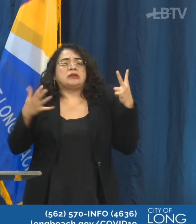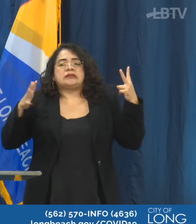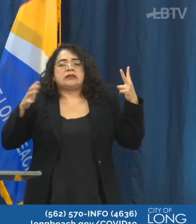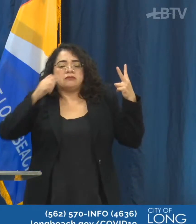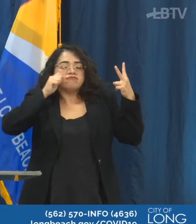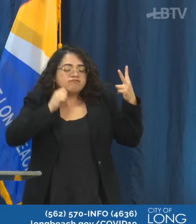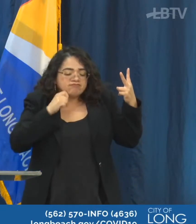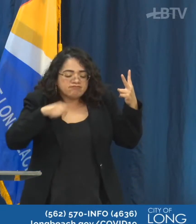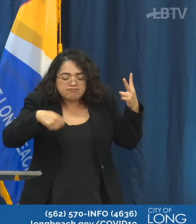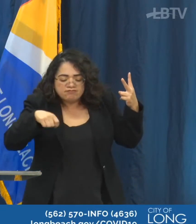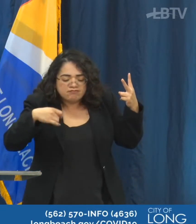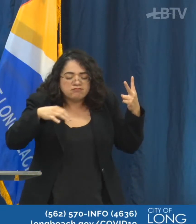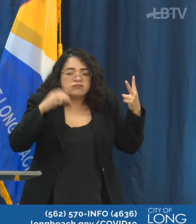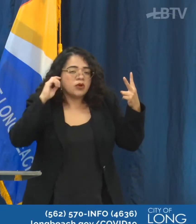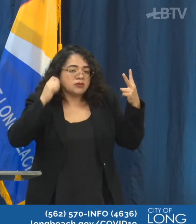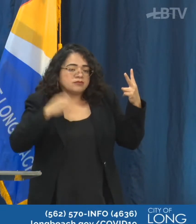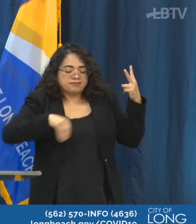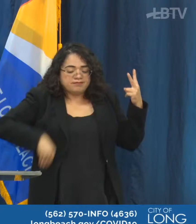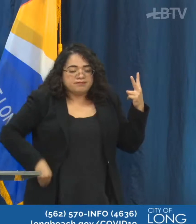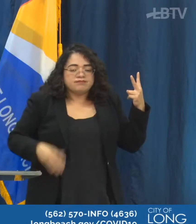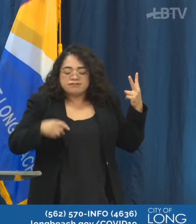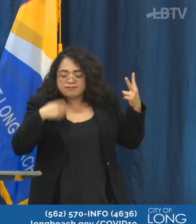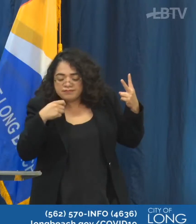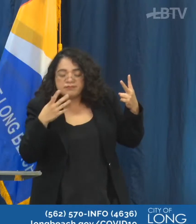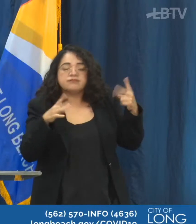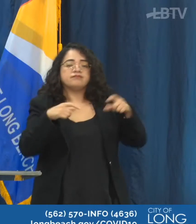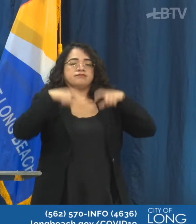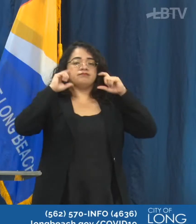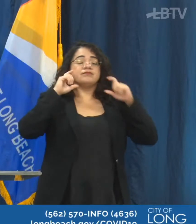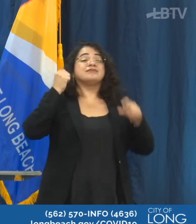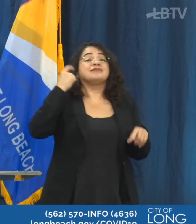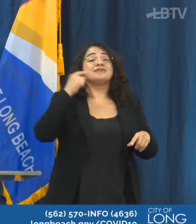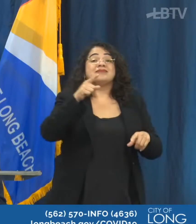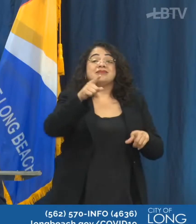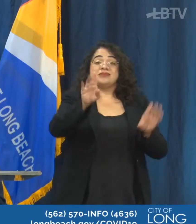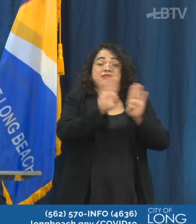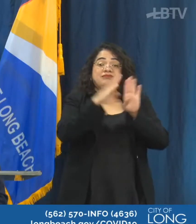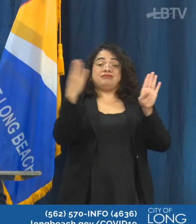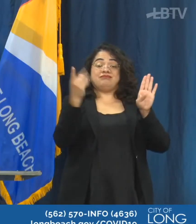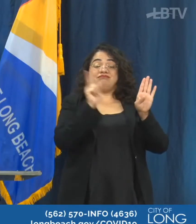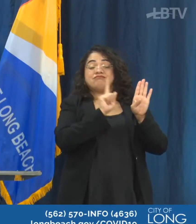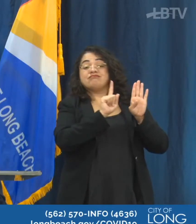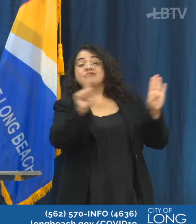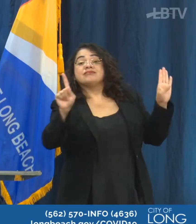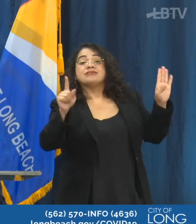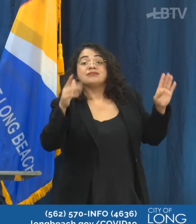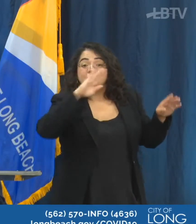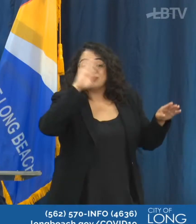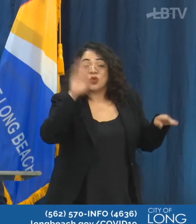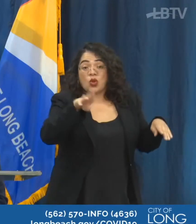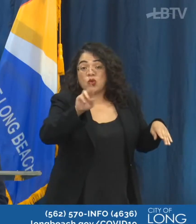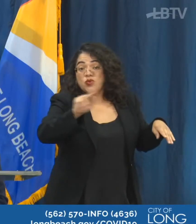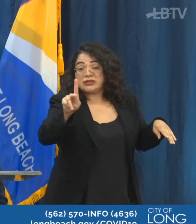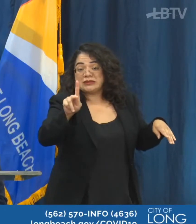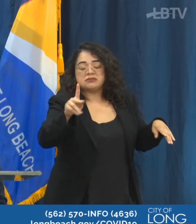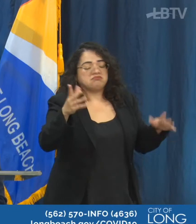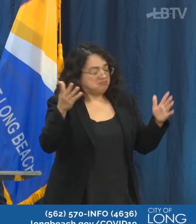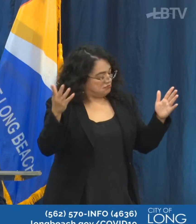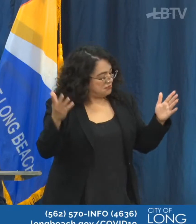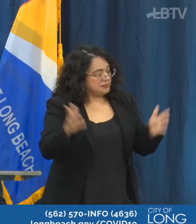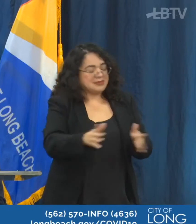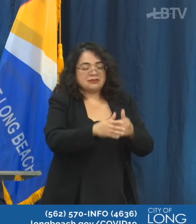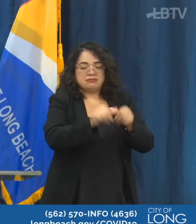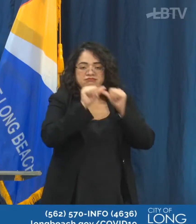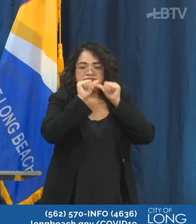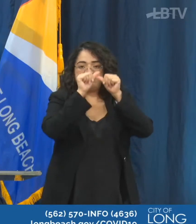every time that you walk out the door. We continue to open. People feel safer. But I want you to think about like if